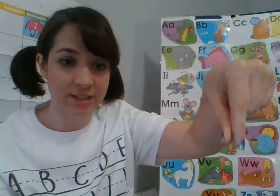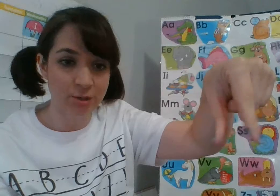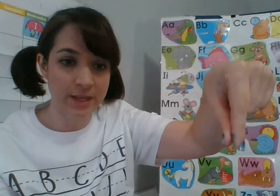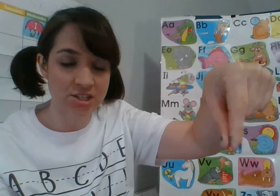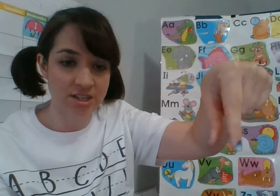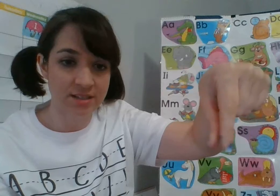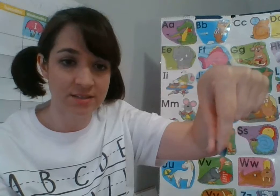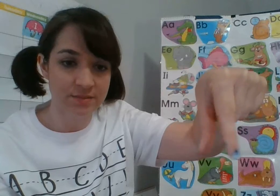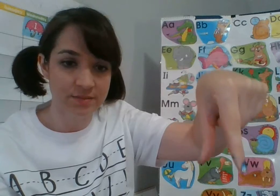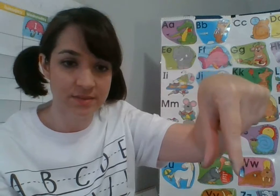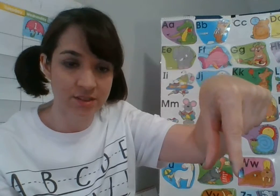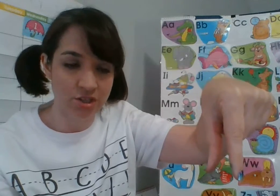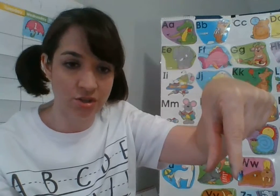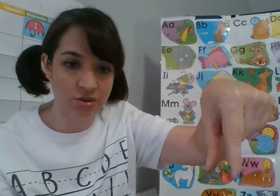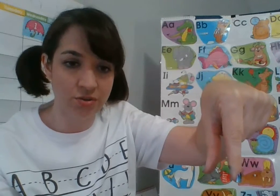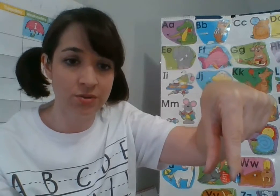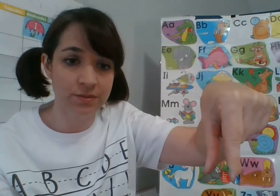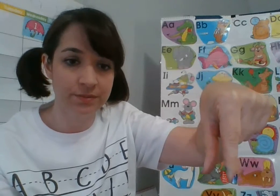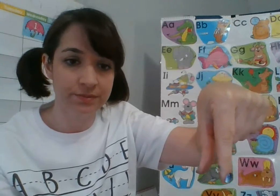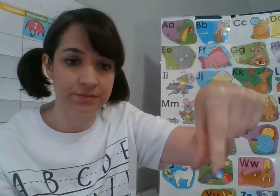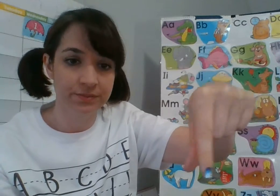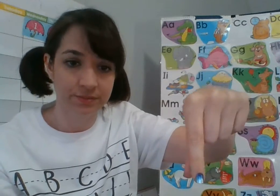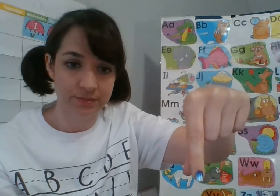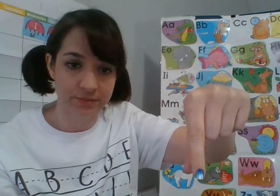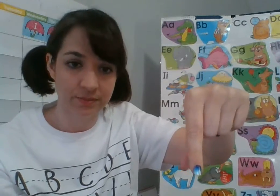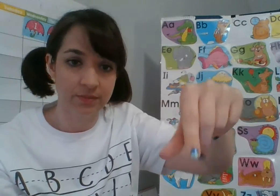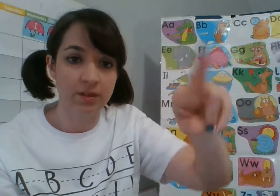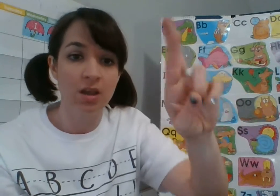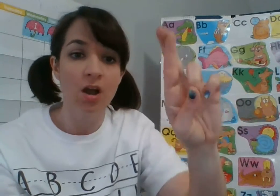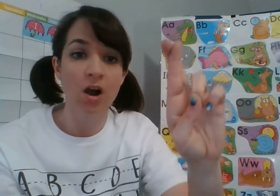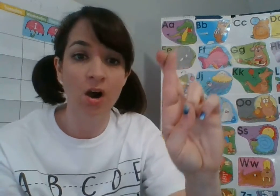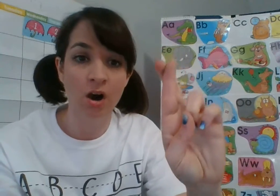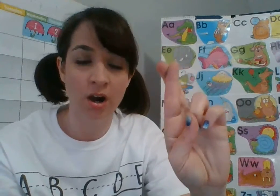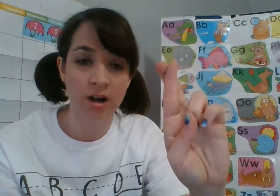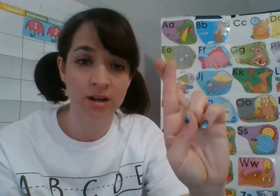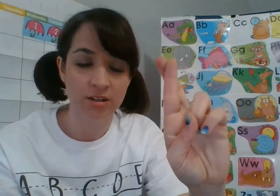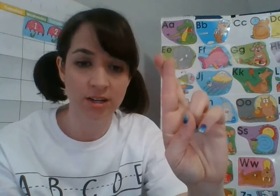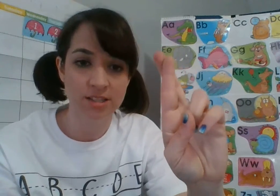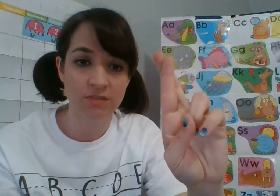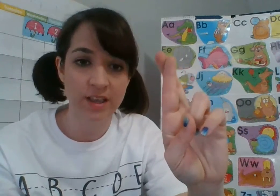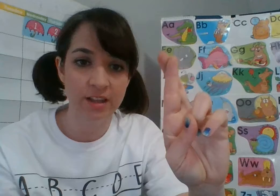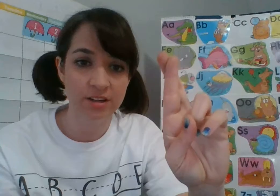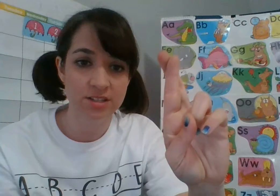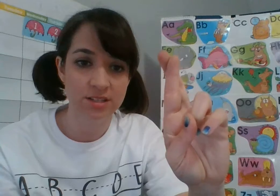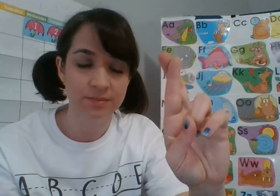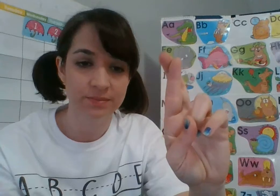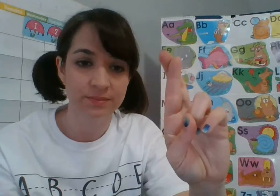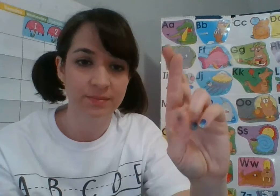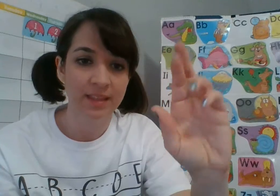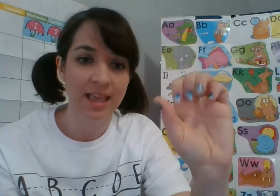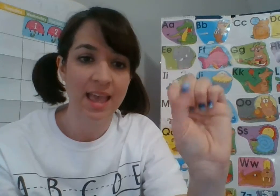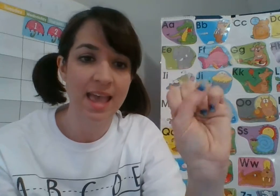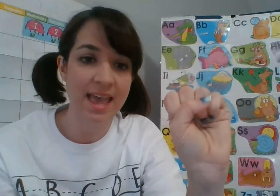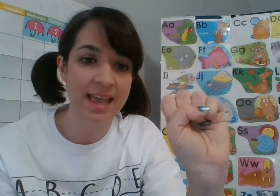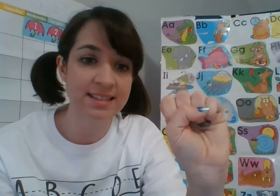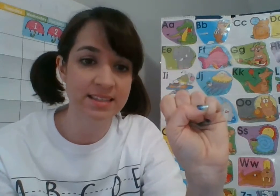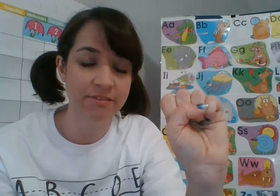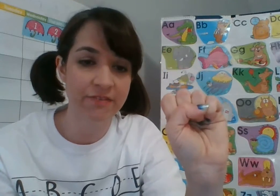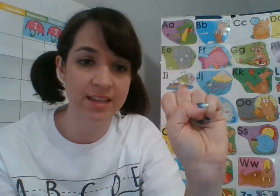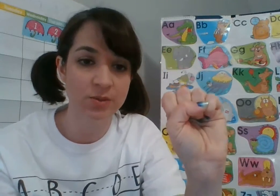it's like you're pinching. Q, R, crossing your fingers. S is a fist